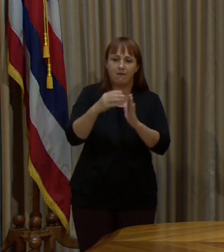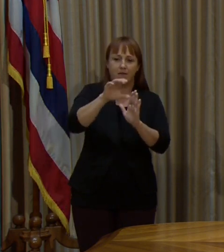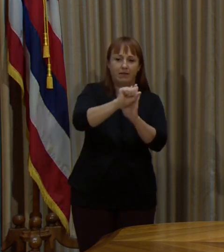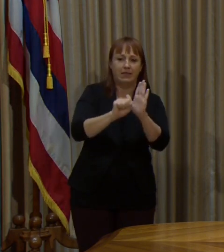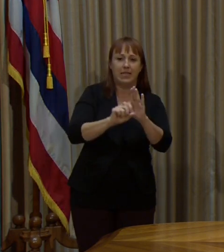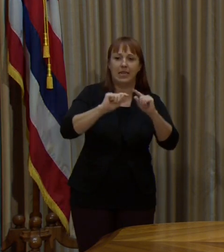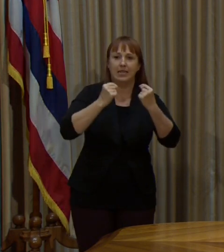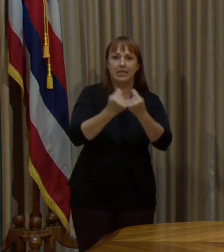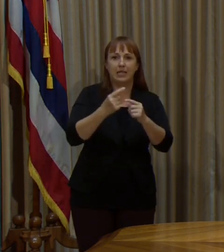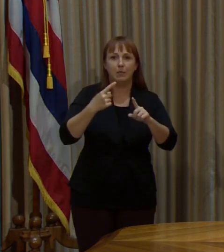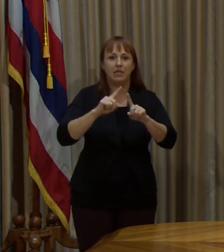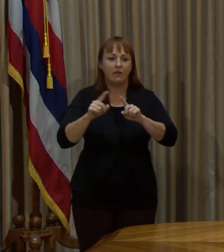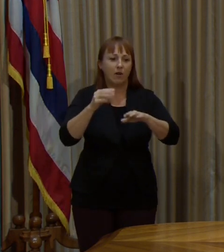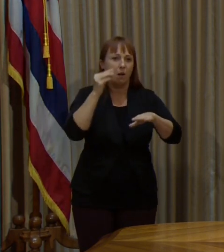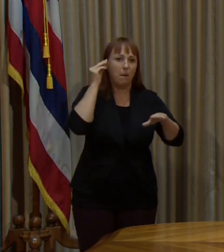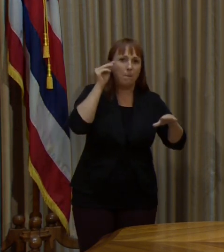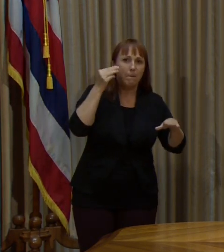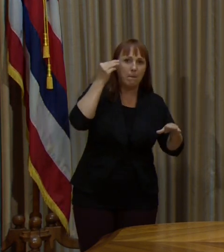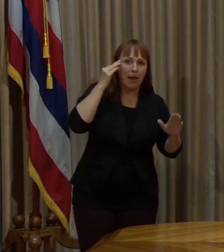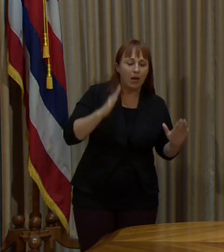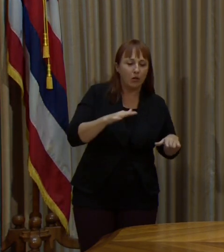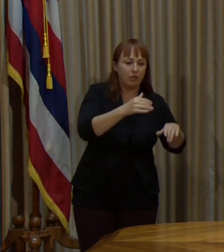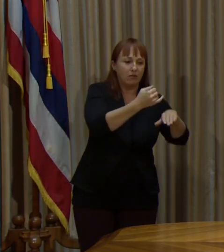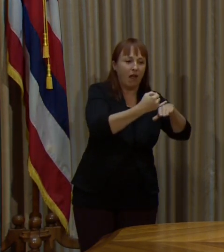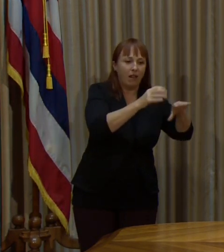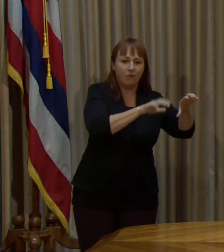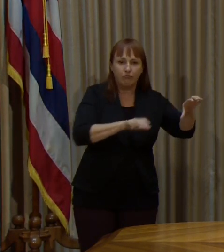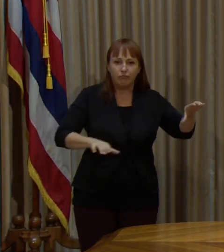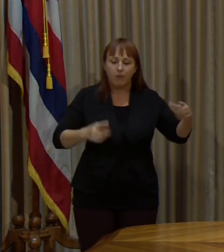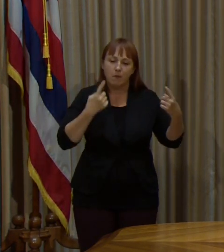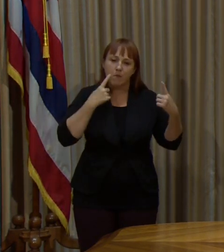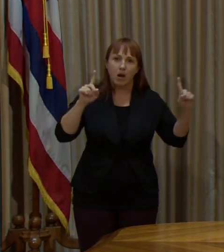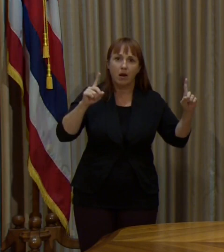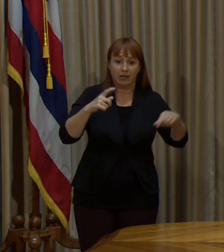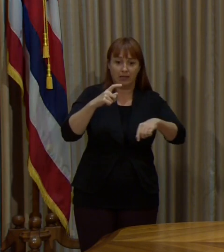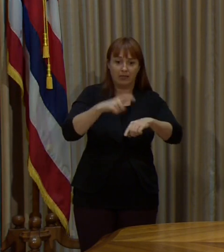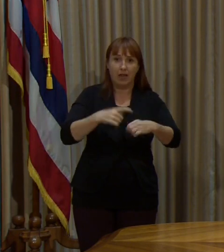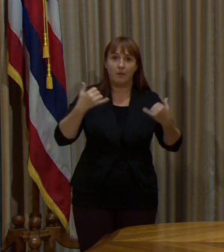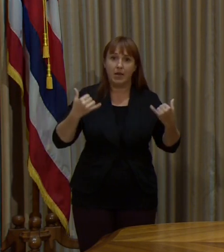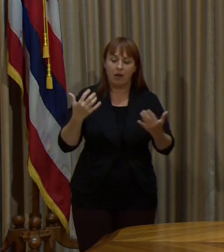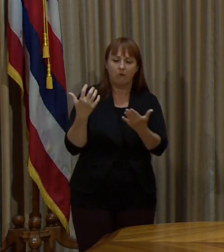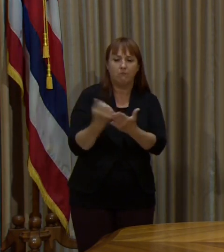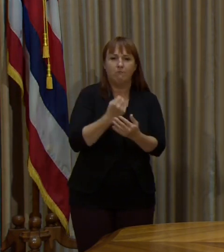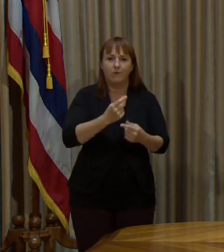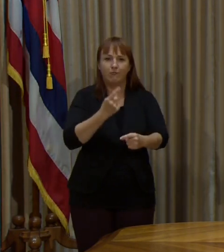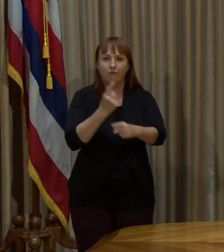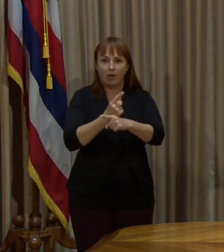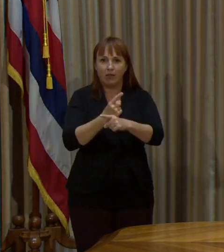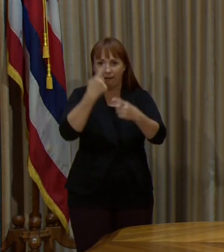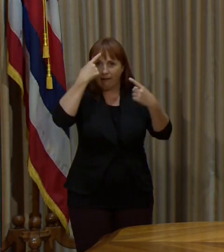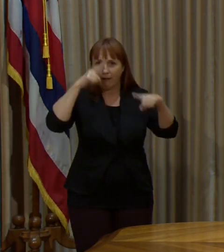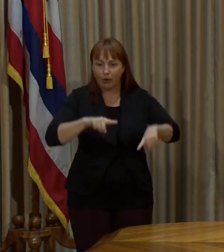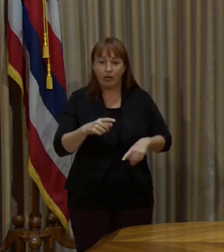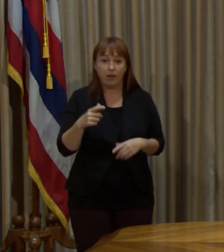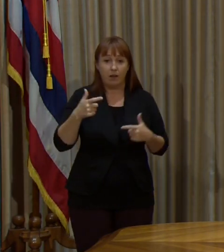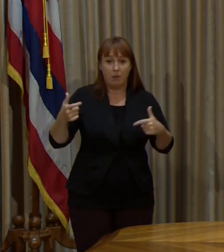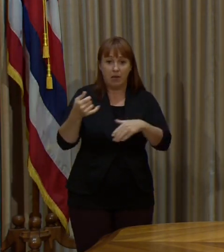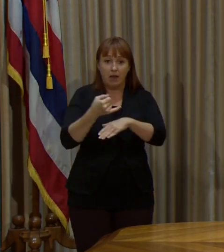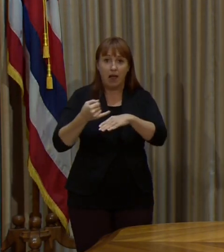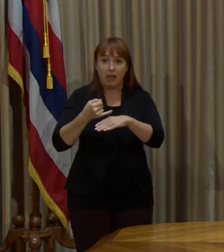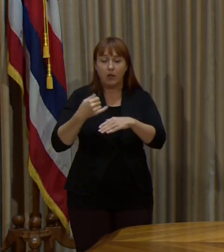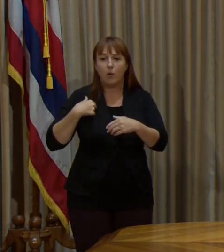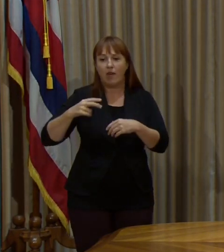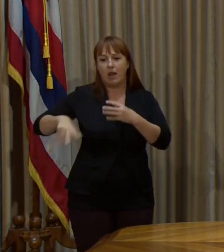and the other county mayors for making this happen. You know, the timing is right. As you know, on Hawaii Island, we've been doing